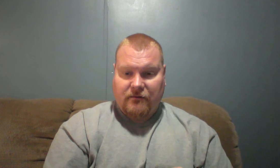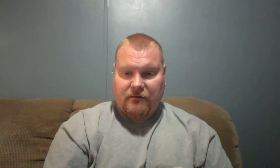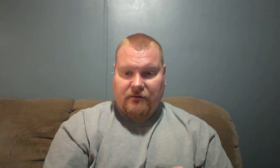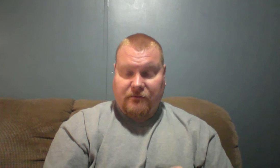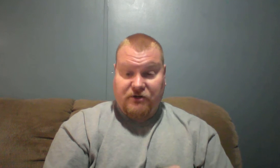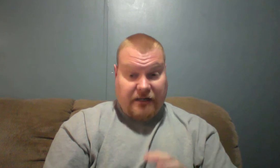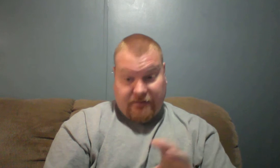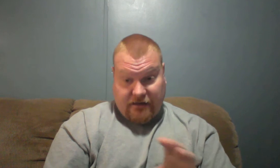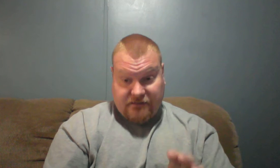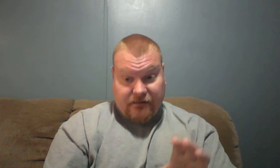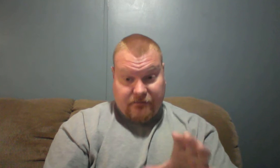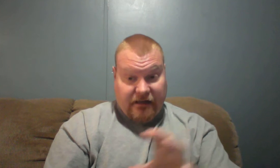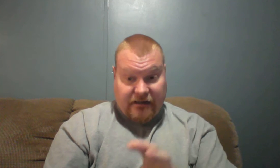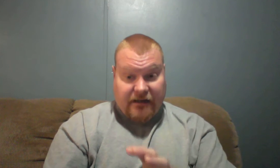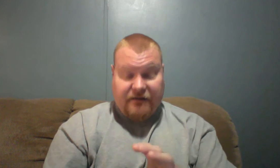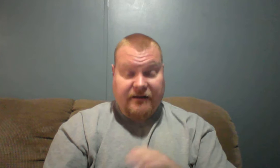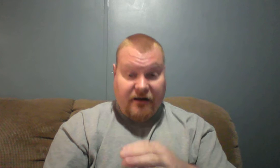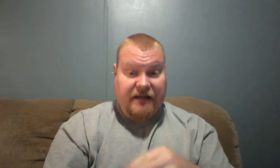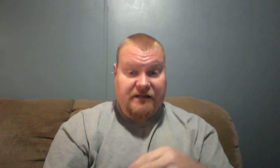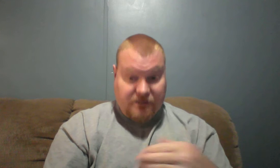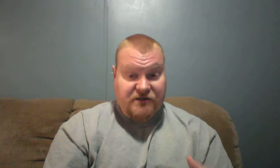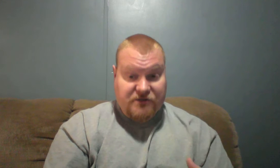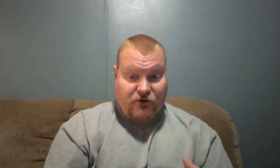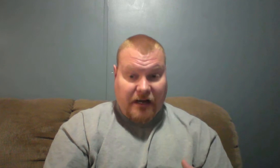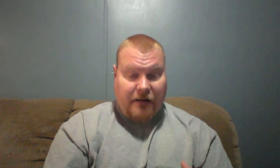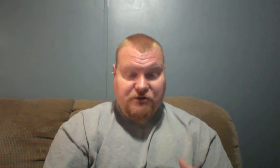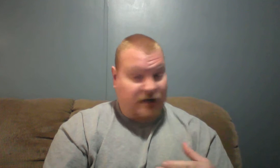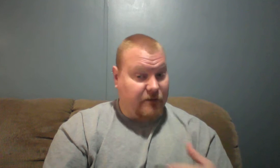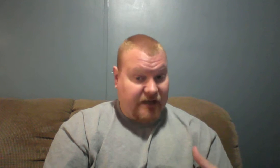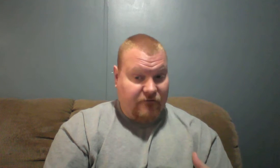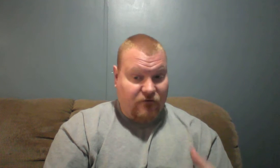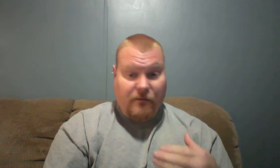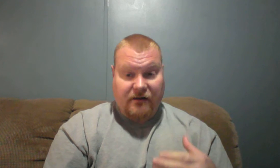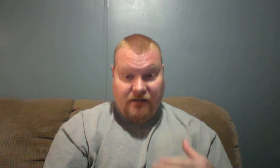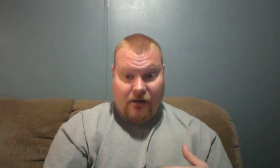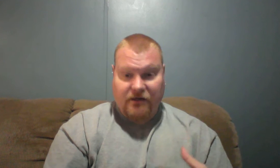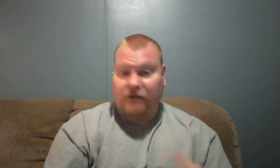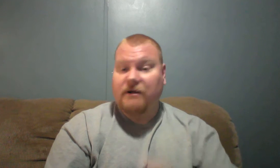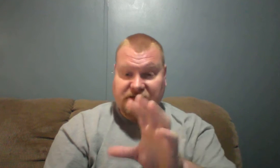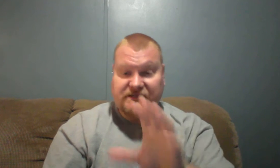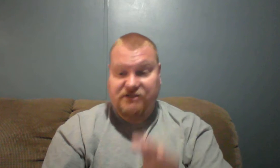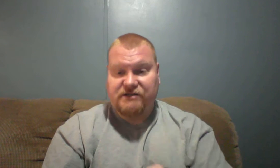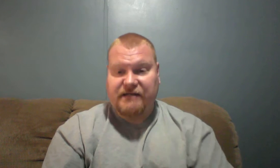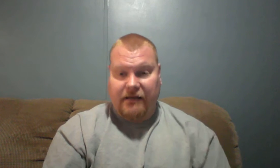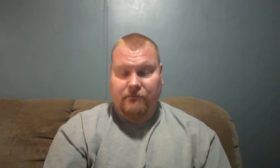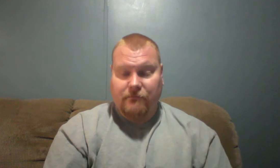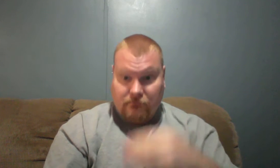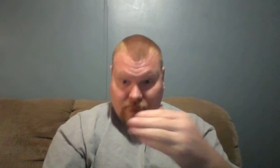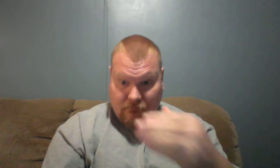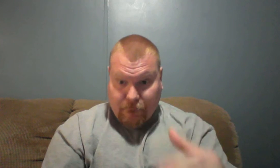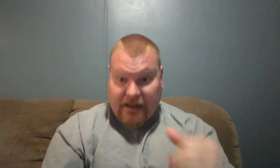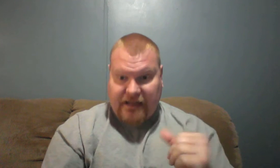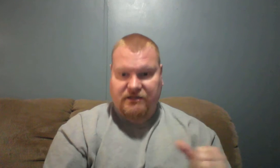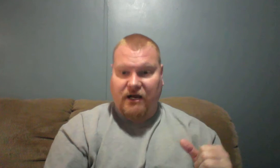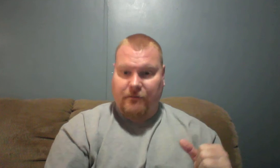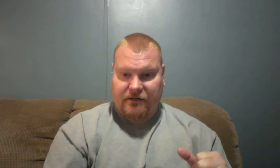But there, again, some of these newer Bibles, you got to be careful about commentary because it's just that man's commentary.